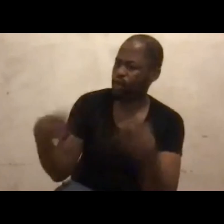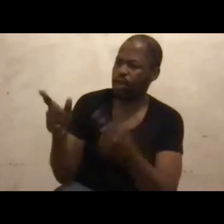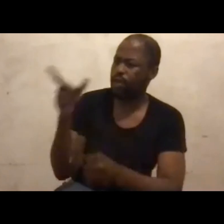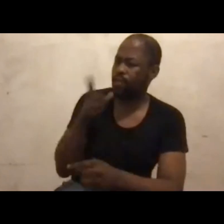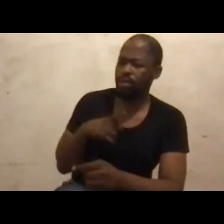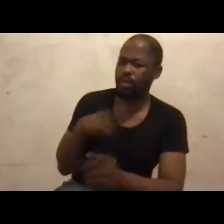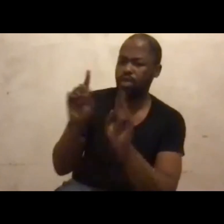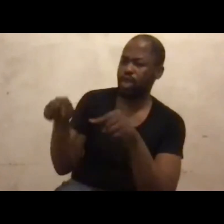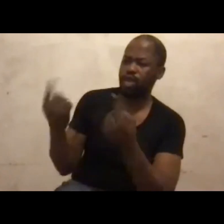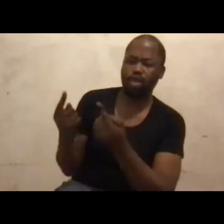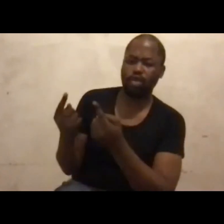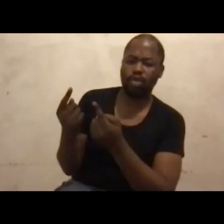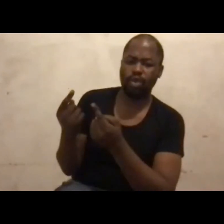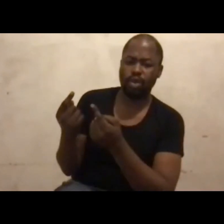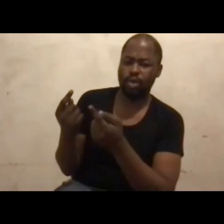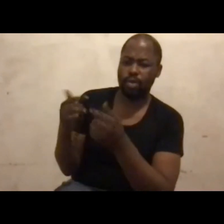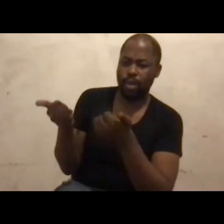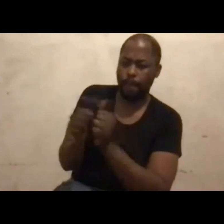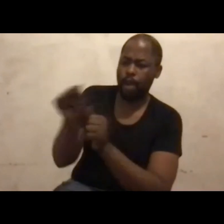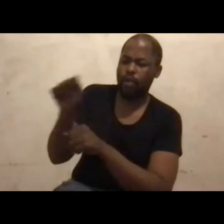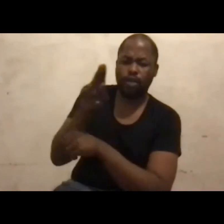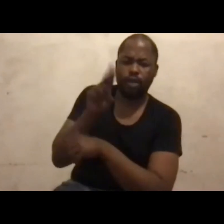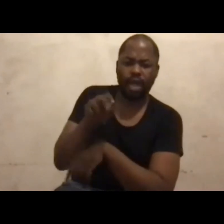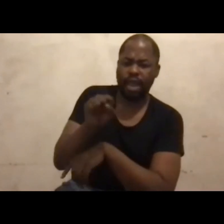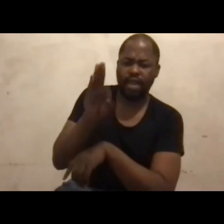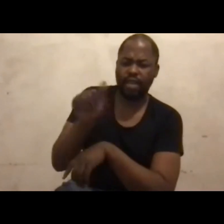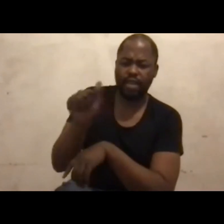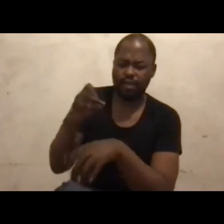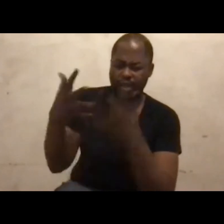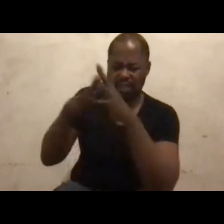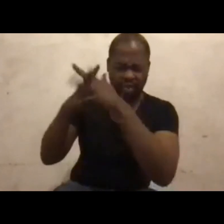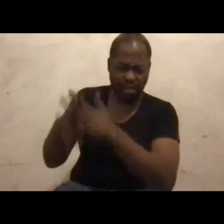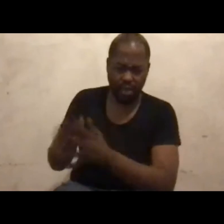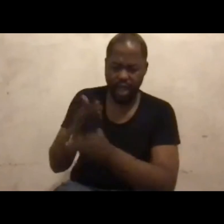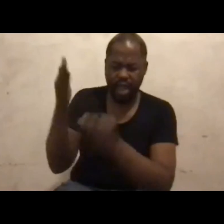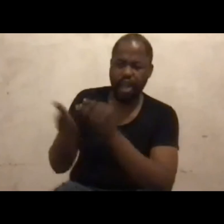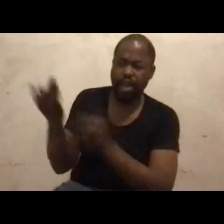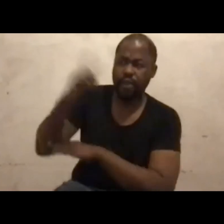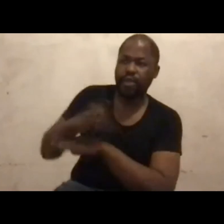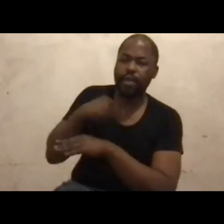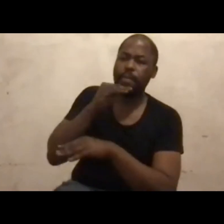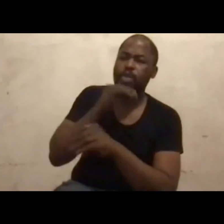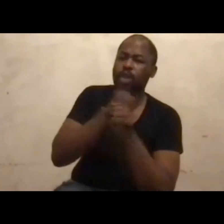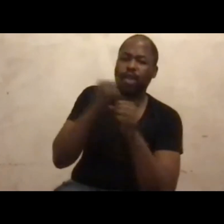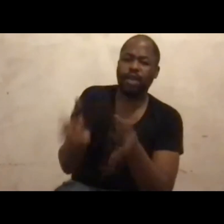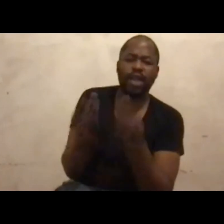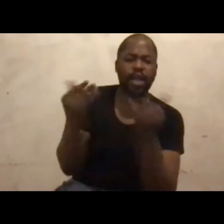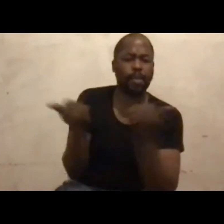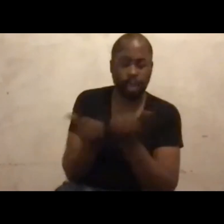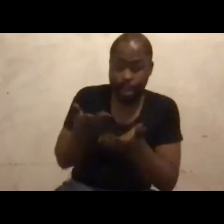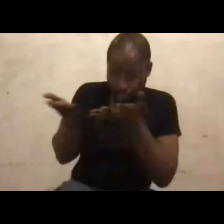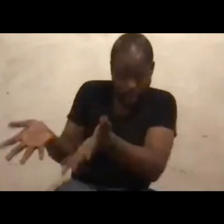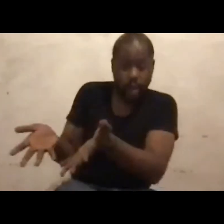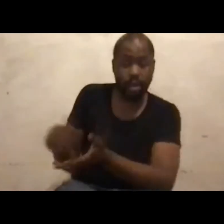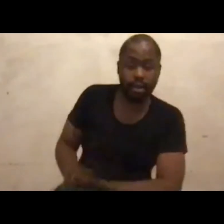to be part of your NSF's mass at the end of the day, not even be given that bursary. Here they are. I've